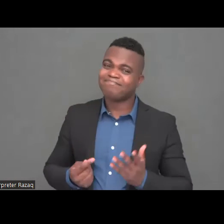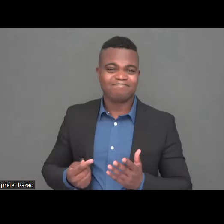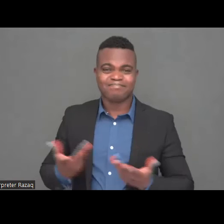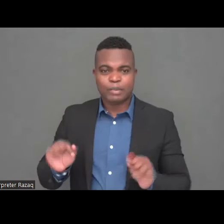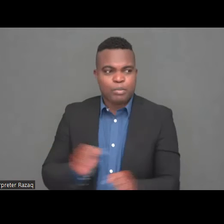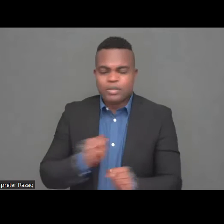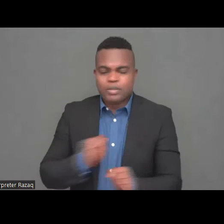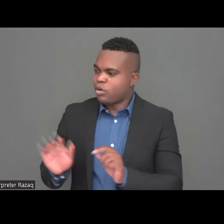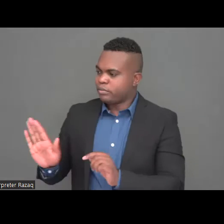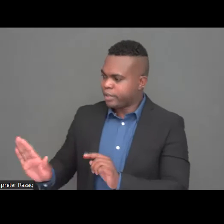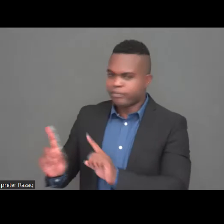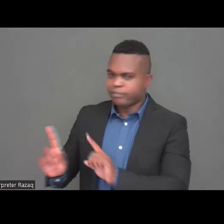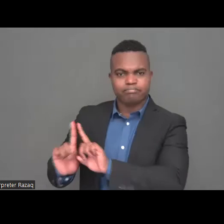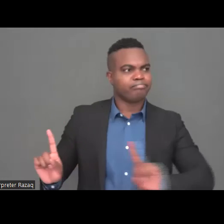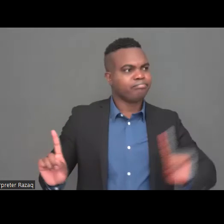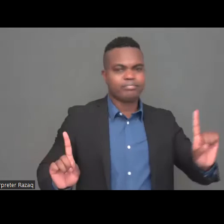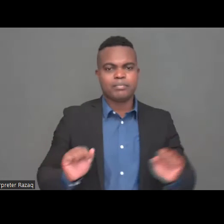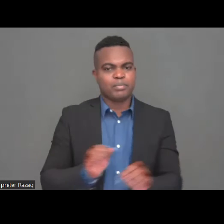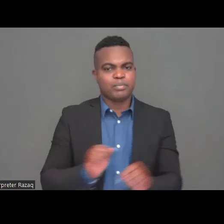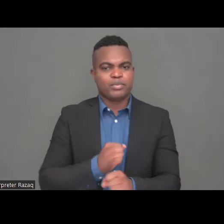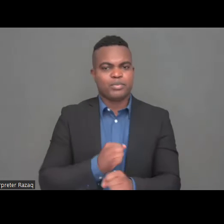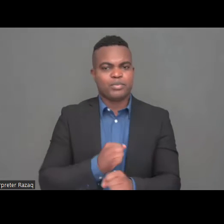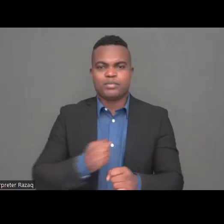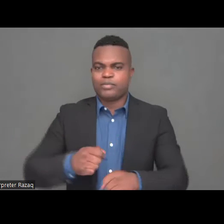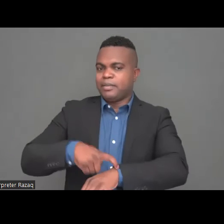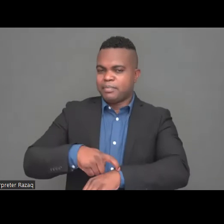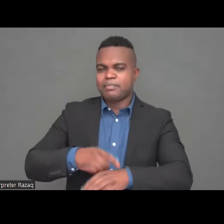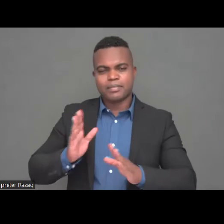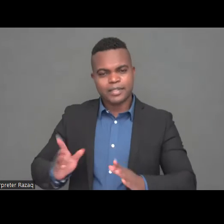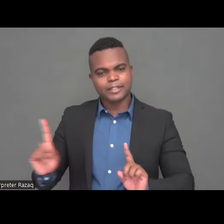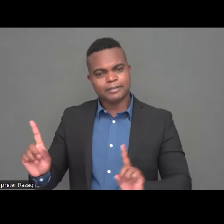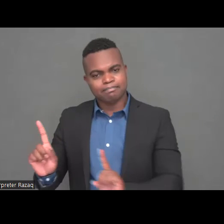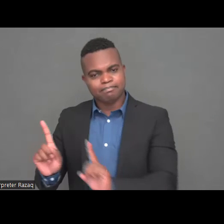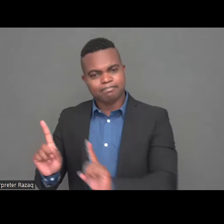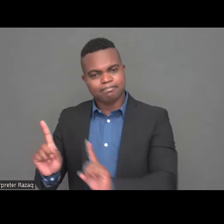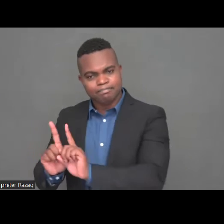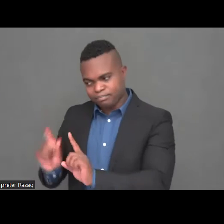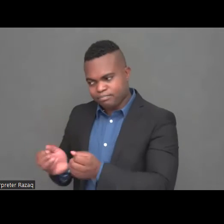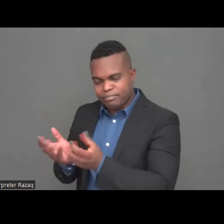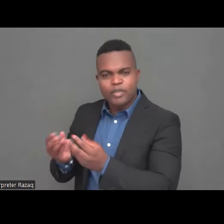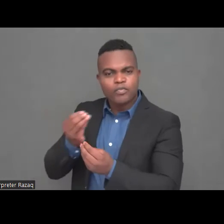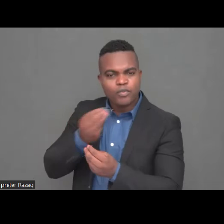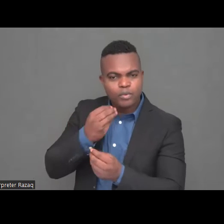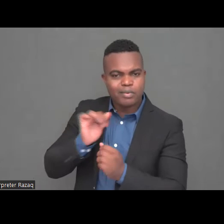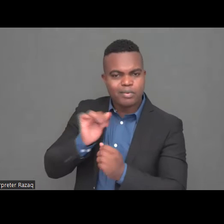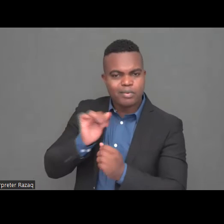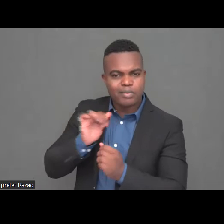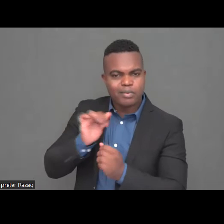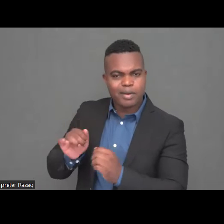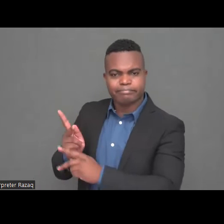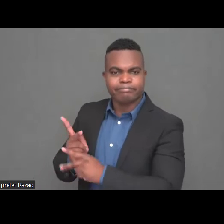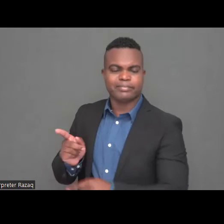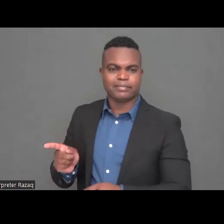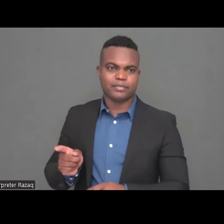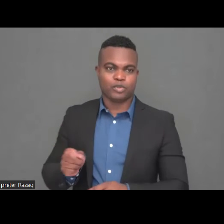a major thing for all of us to have personal personal assistance to our beloved